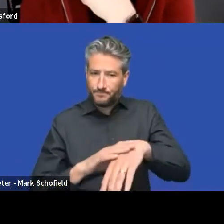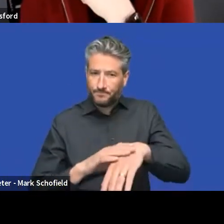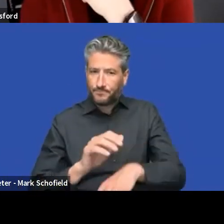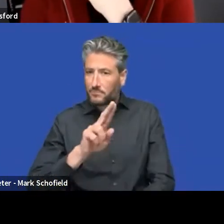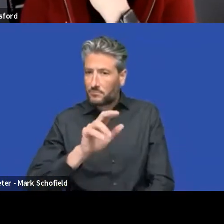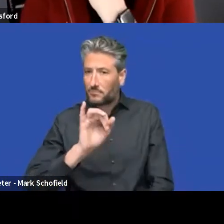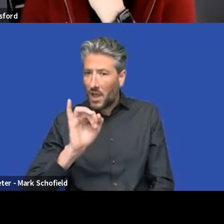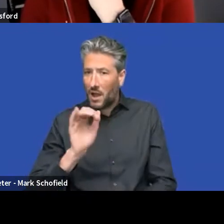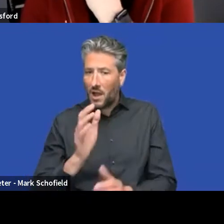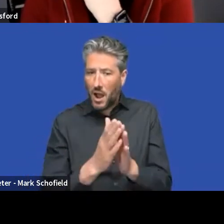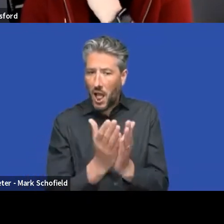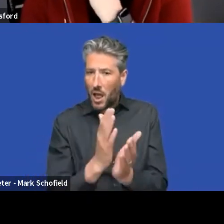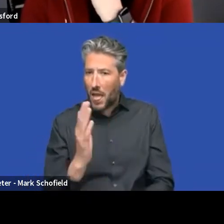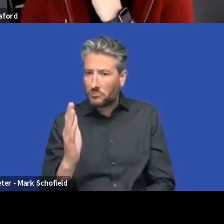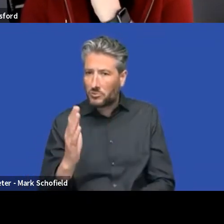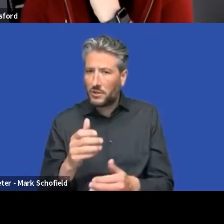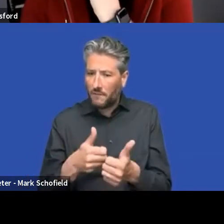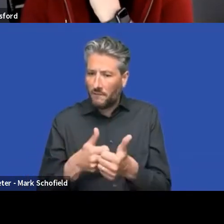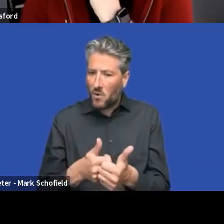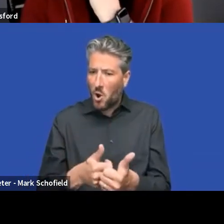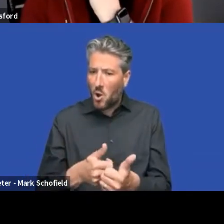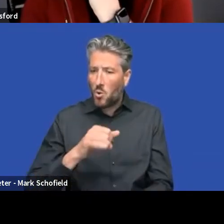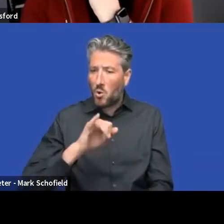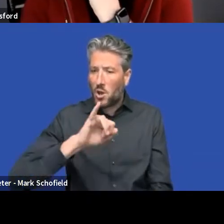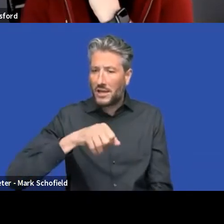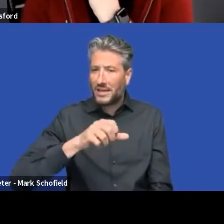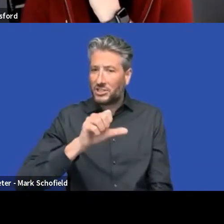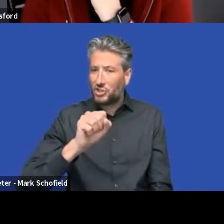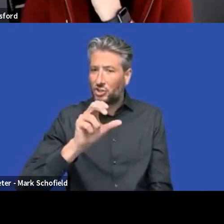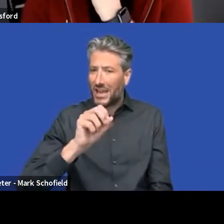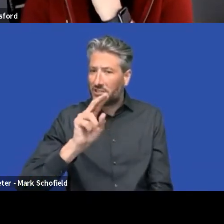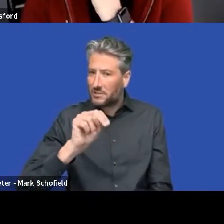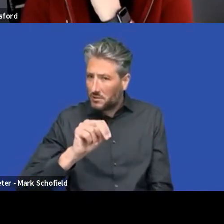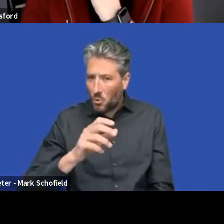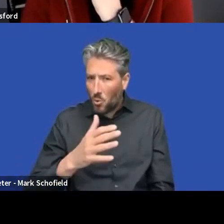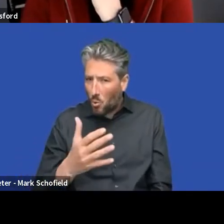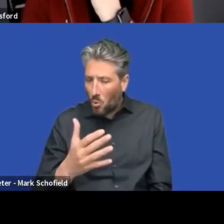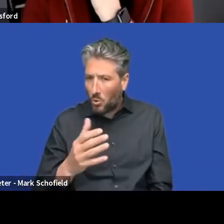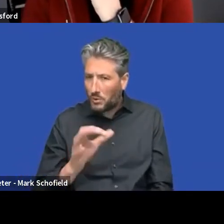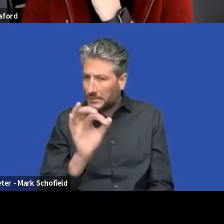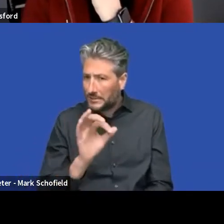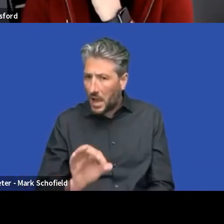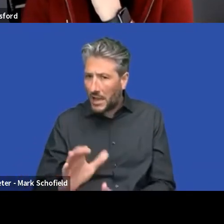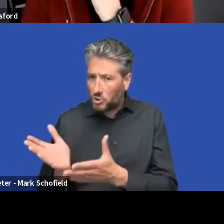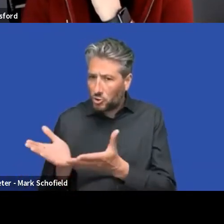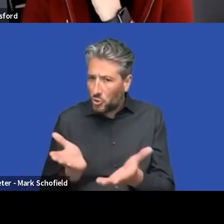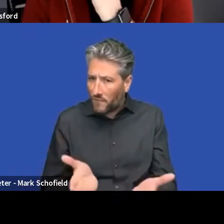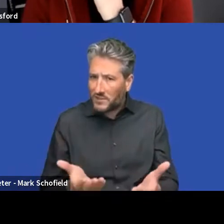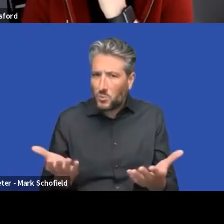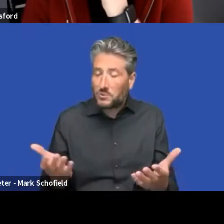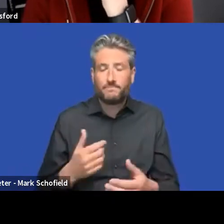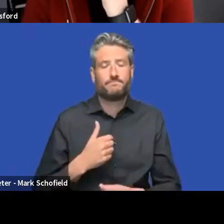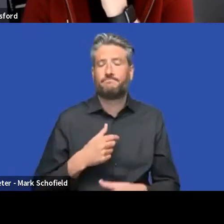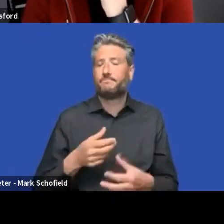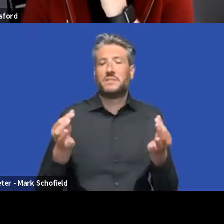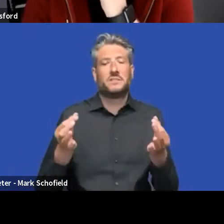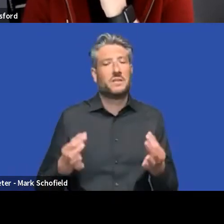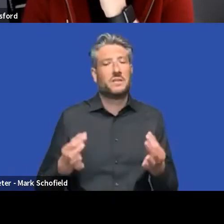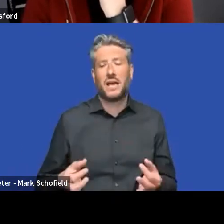design tokens. And we haven't decided such yet, but it's definitely a possibility that will go that